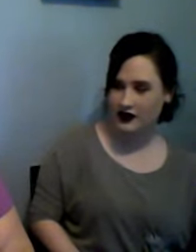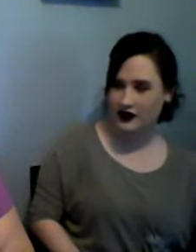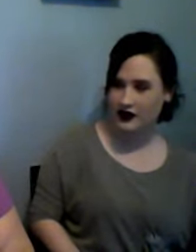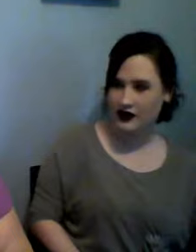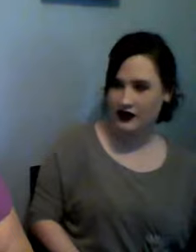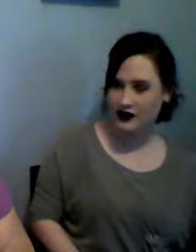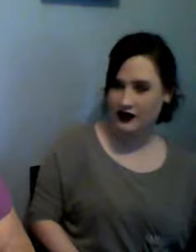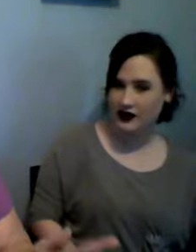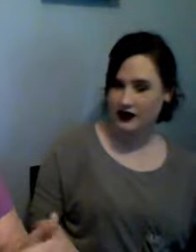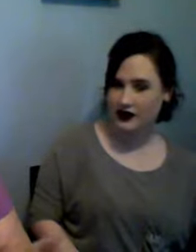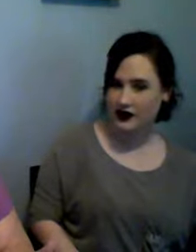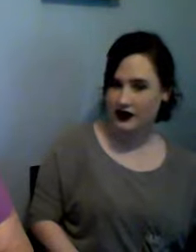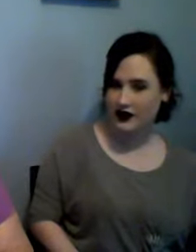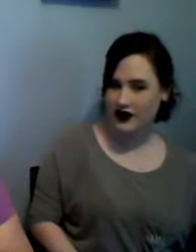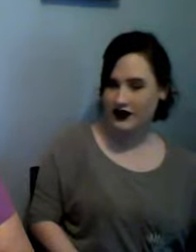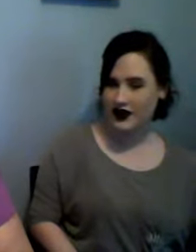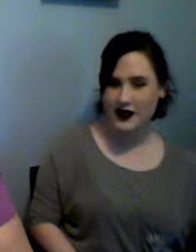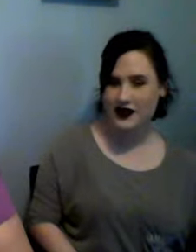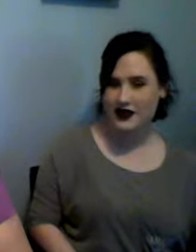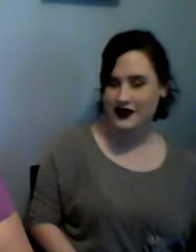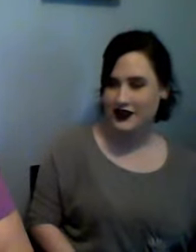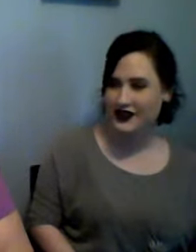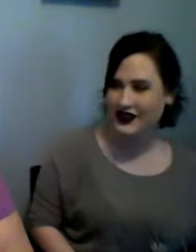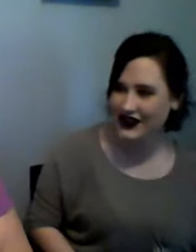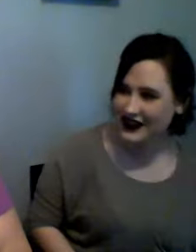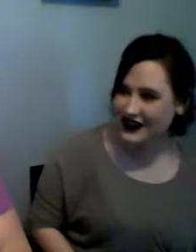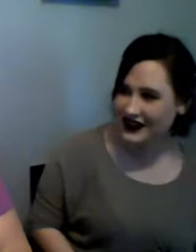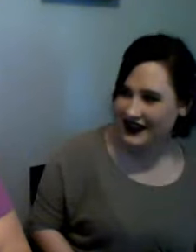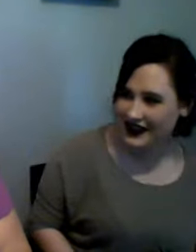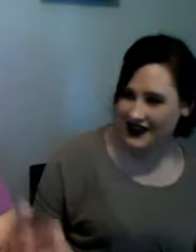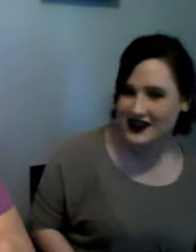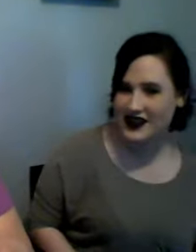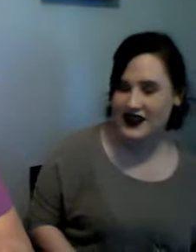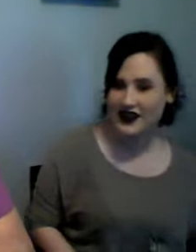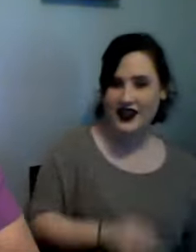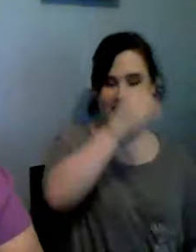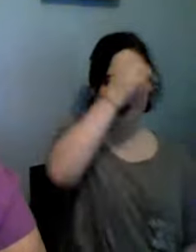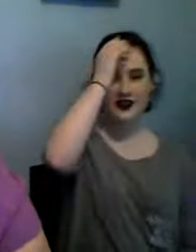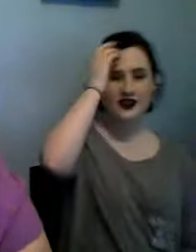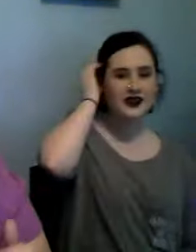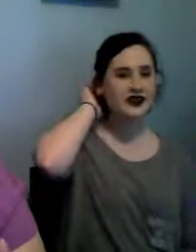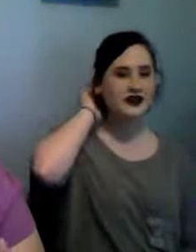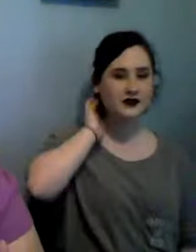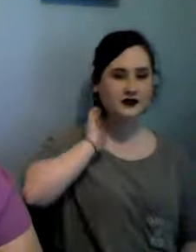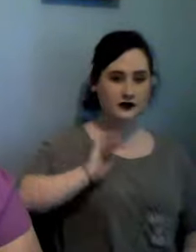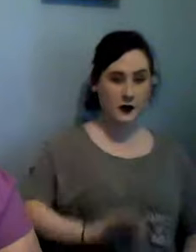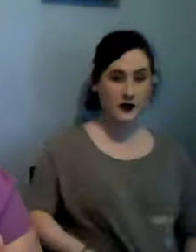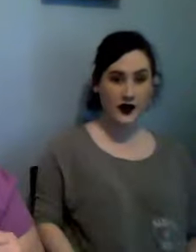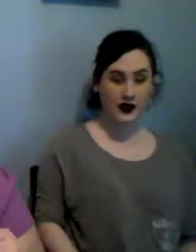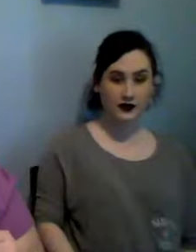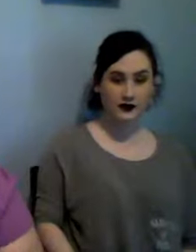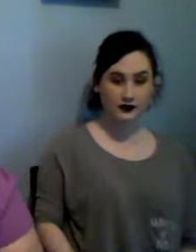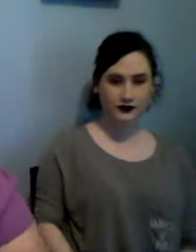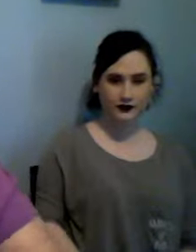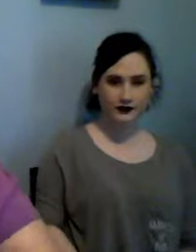pretty sure you did well I'm gonna cut that part out and we're gonna go with and I let me get rid of this because